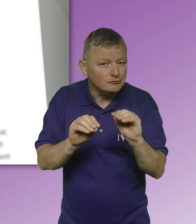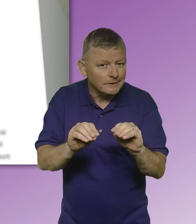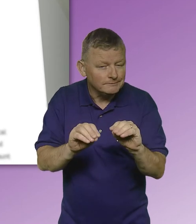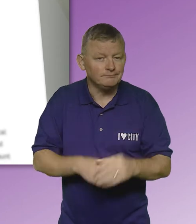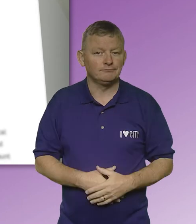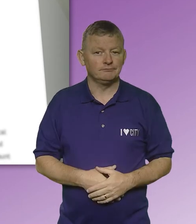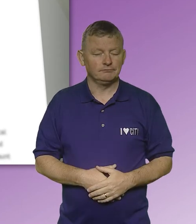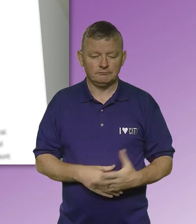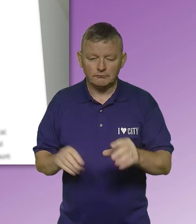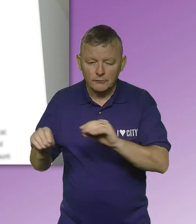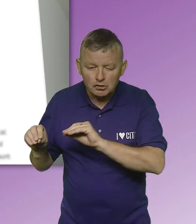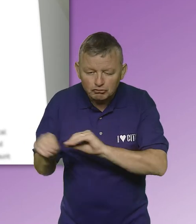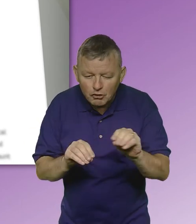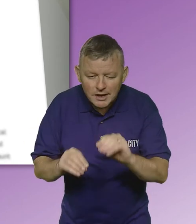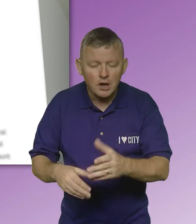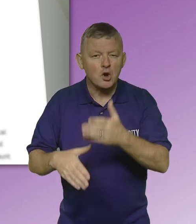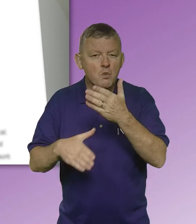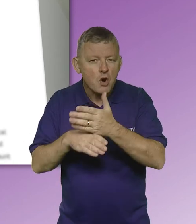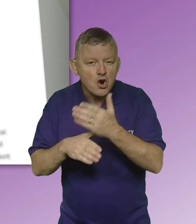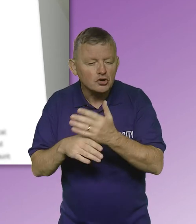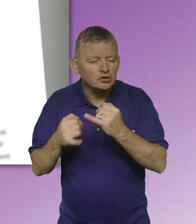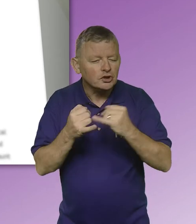training, work and social security,